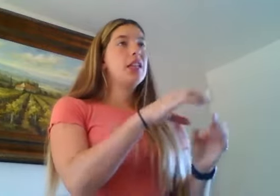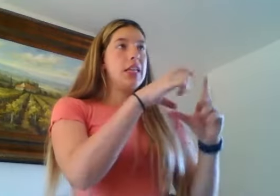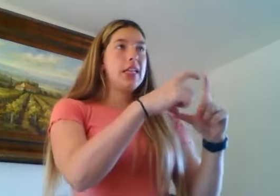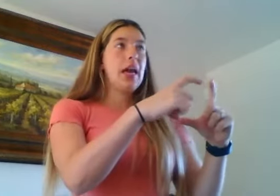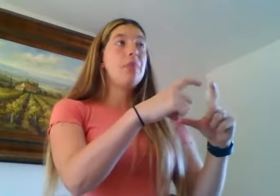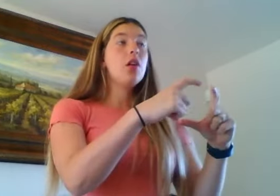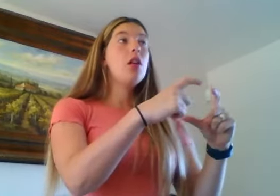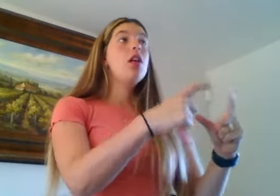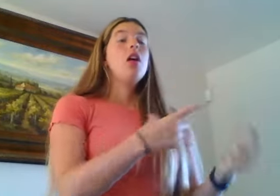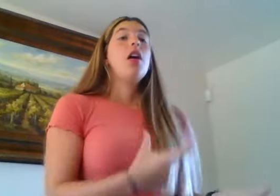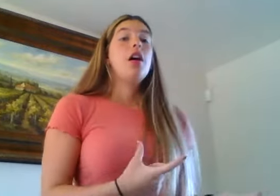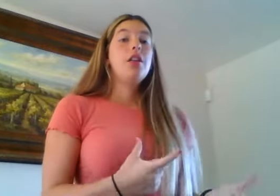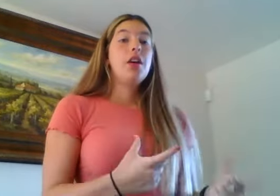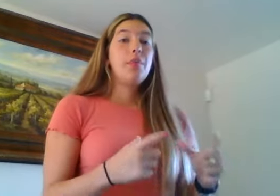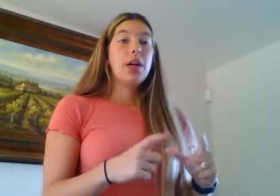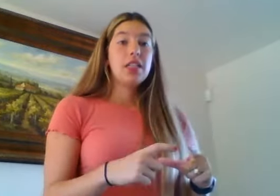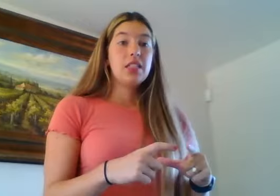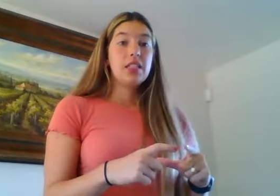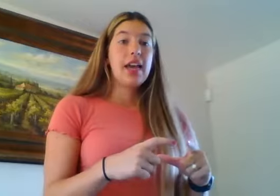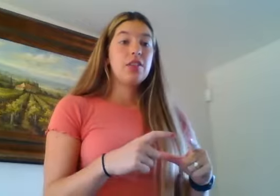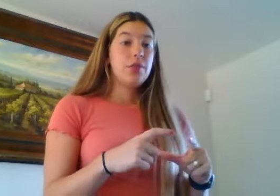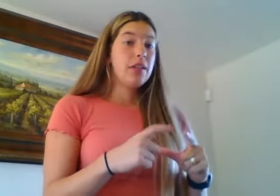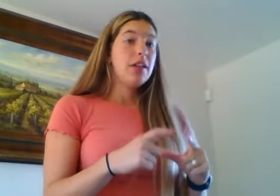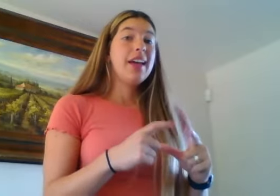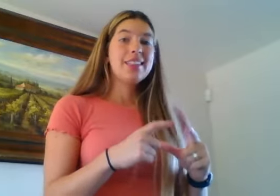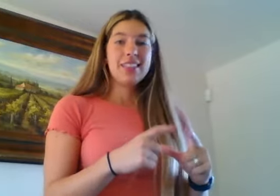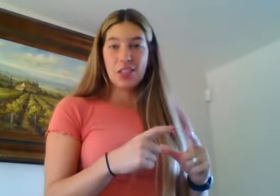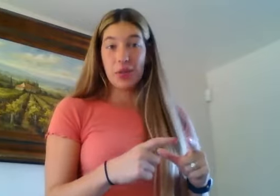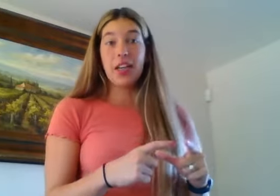it like in capital, the part that is actually accentuated.